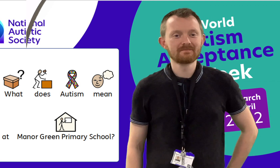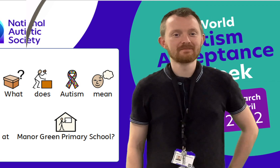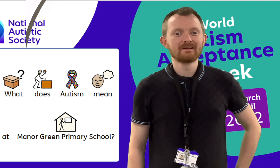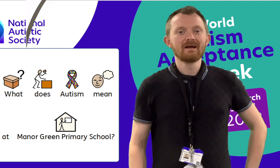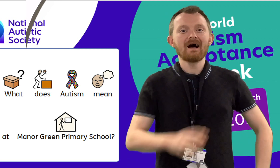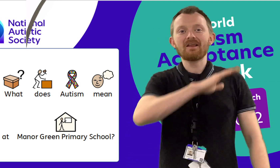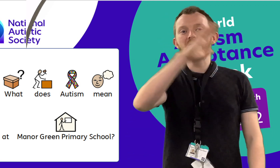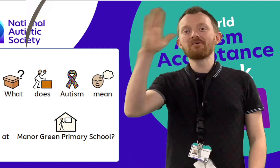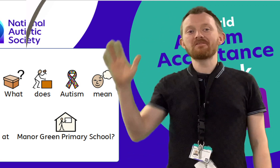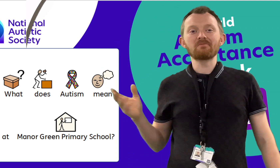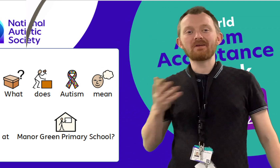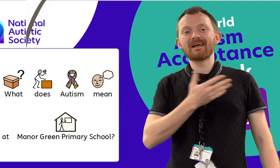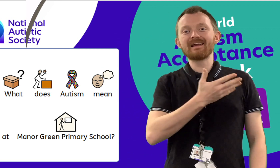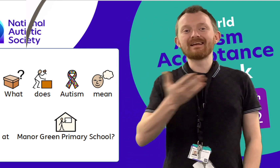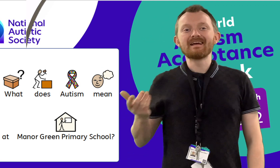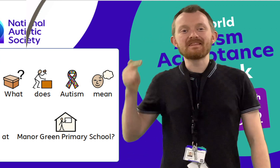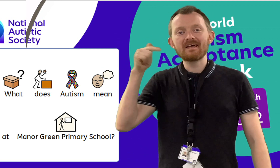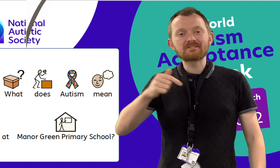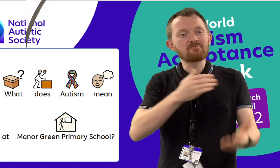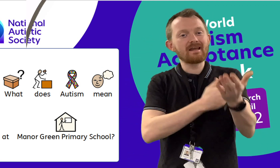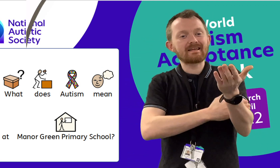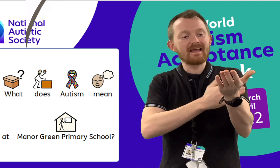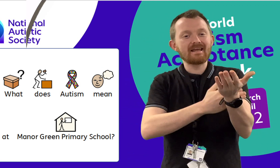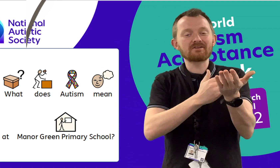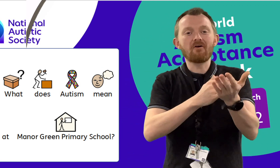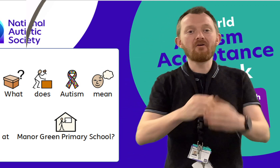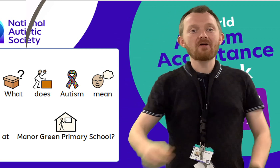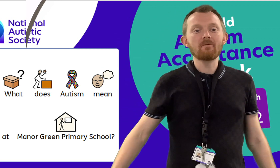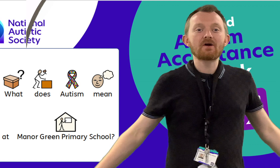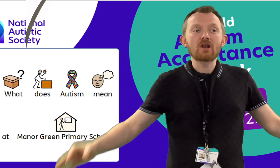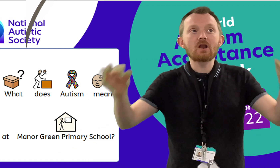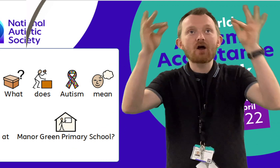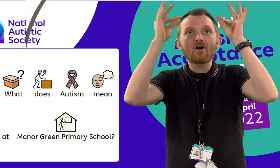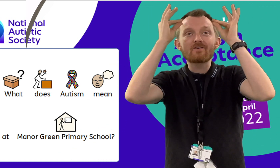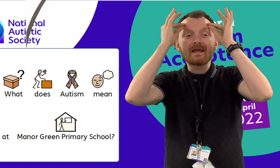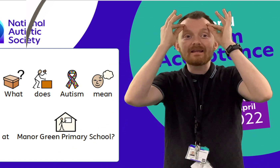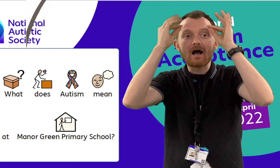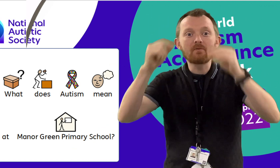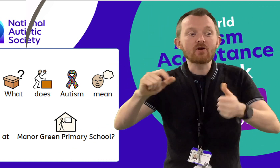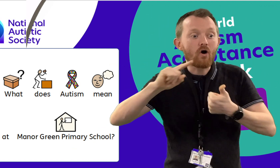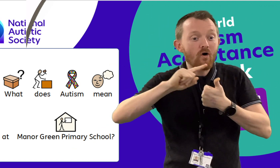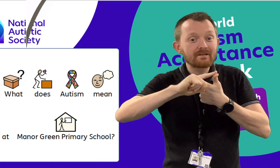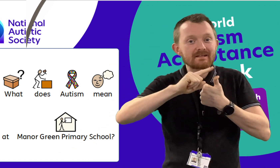Hello everybody! This week is all about learning about autism